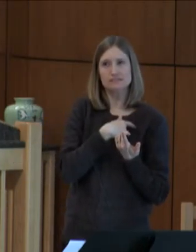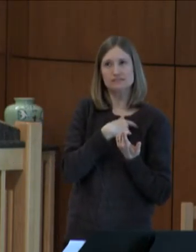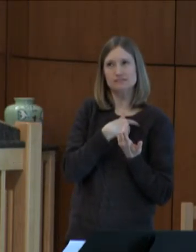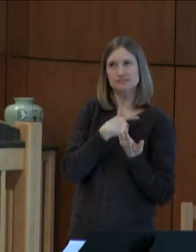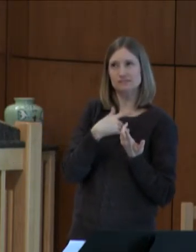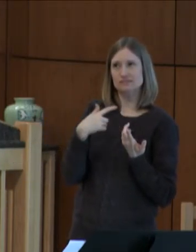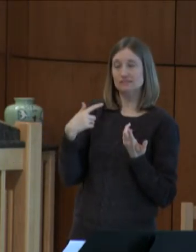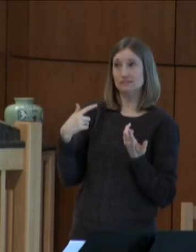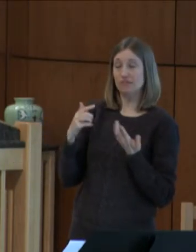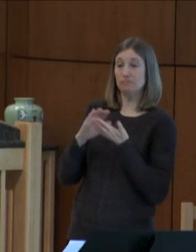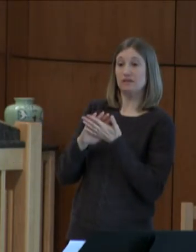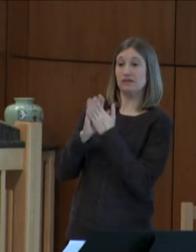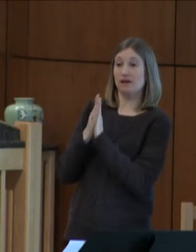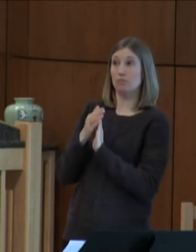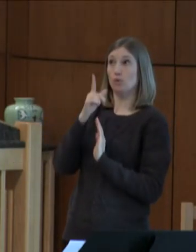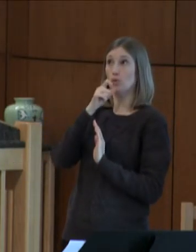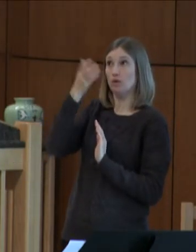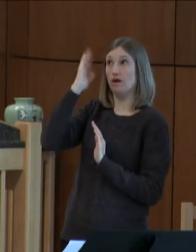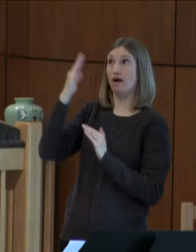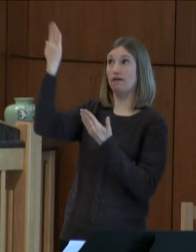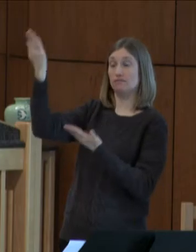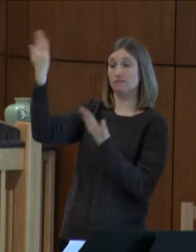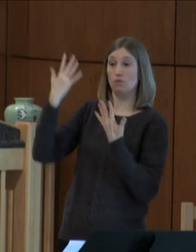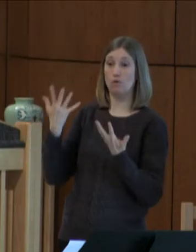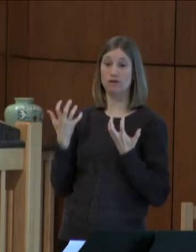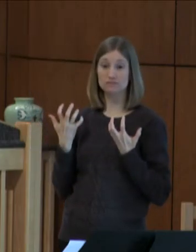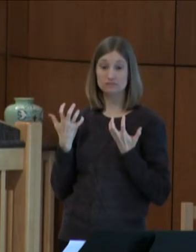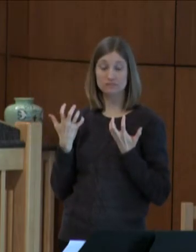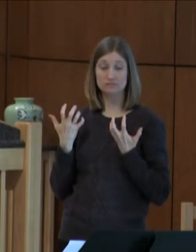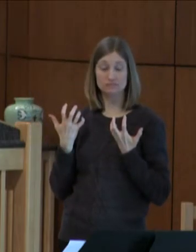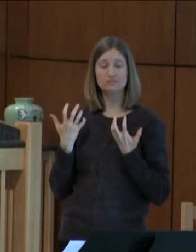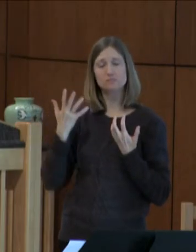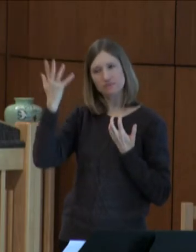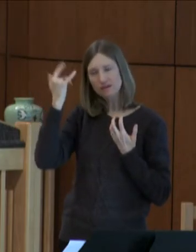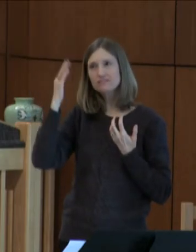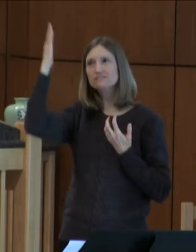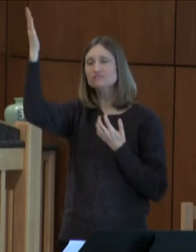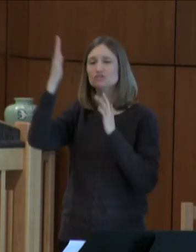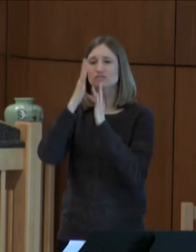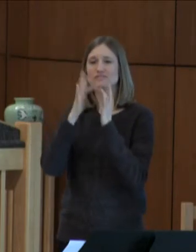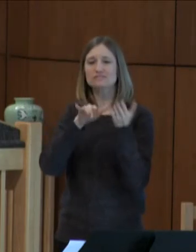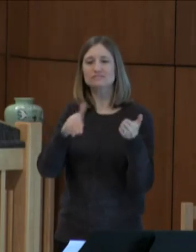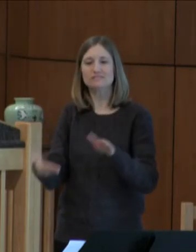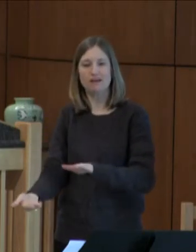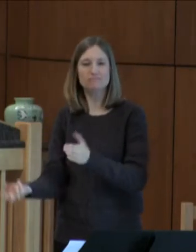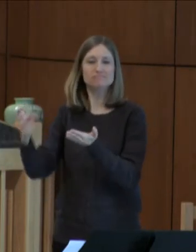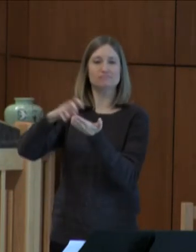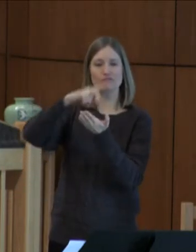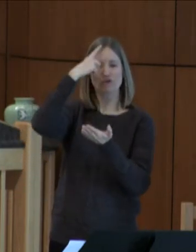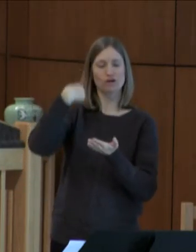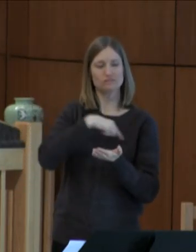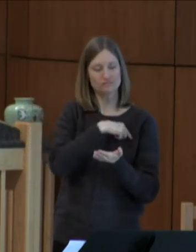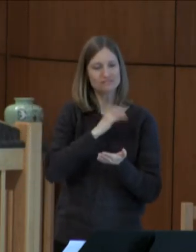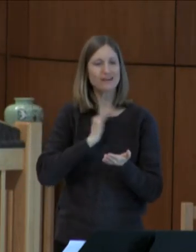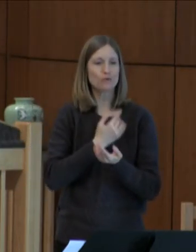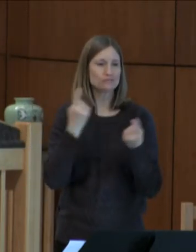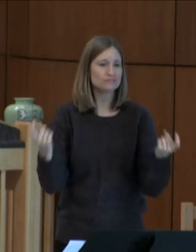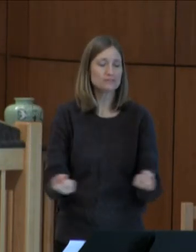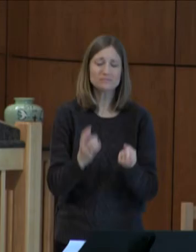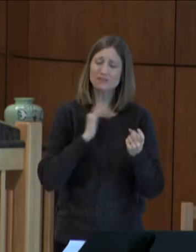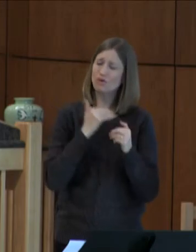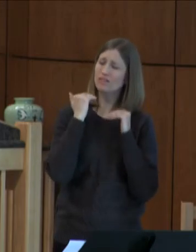God created us through Jesus' death and resurrection. Through We have been freed from our